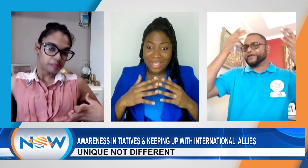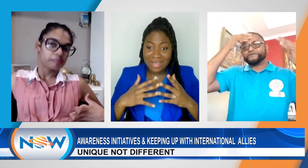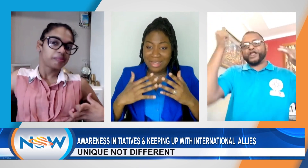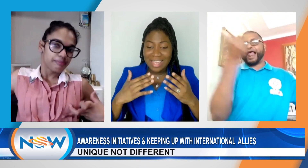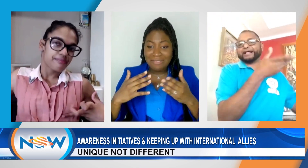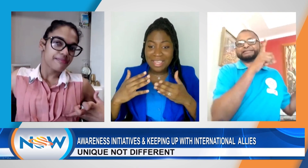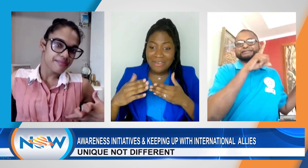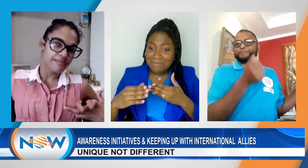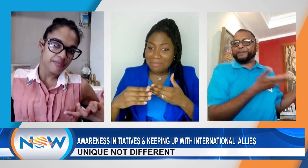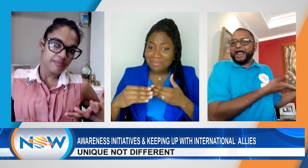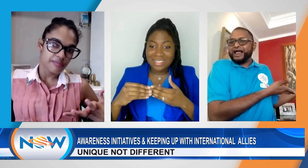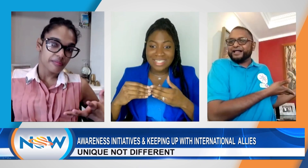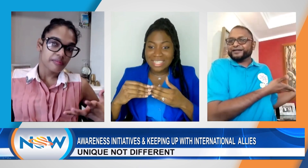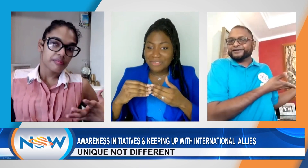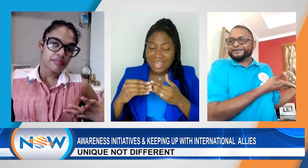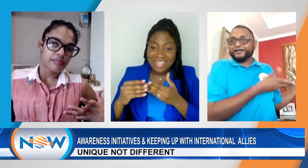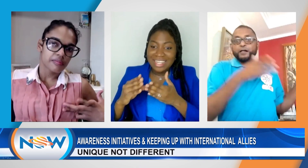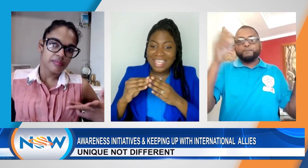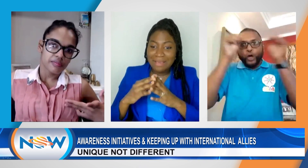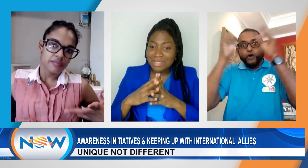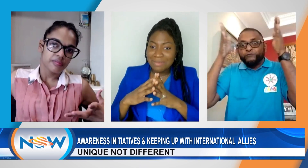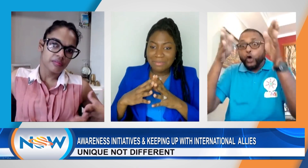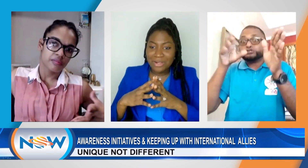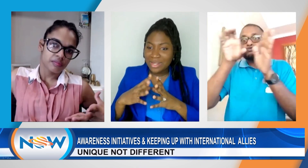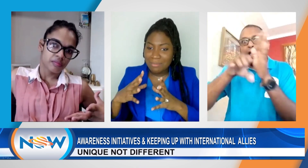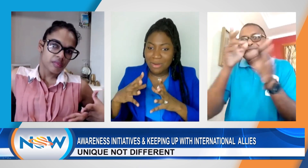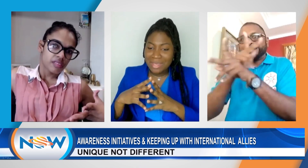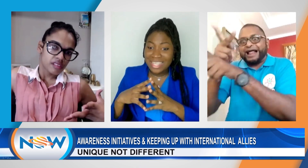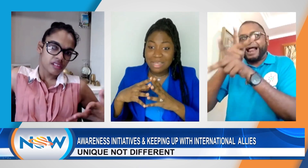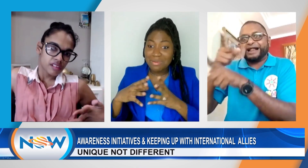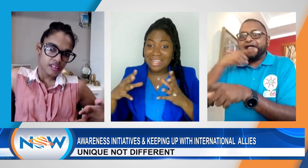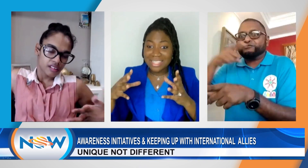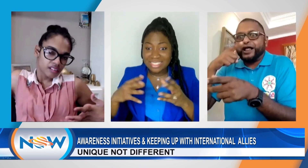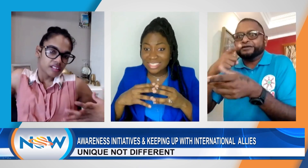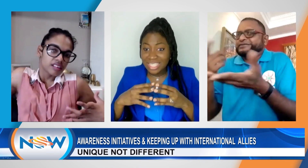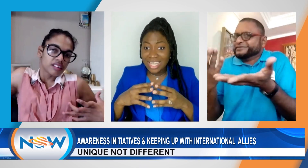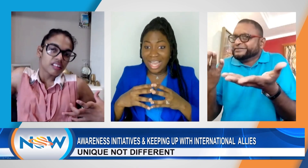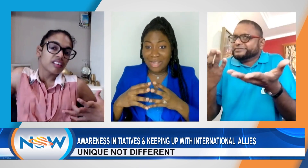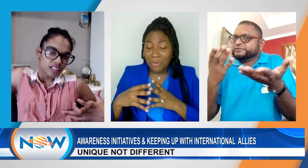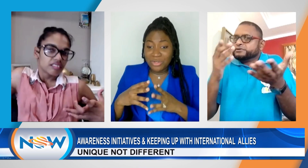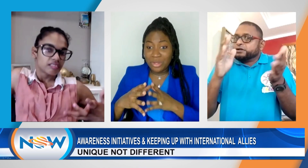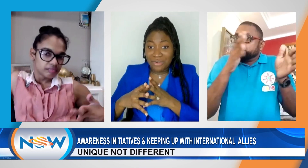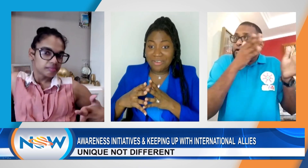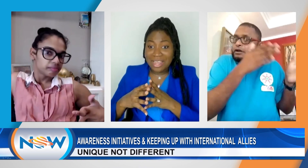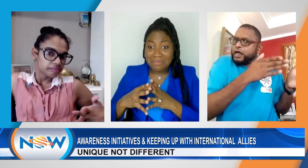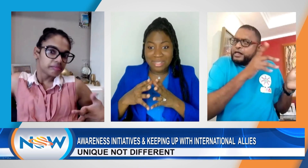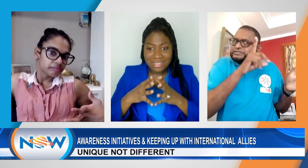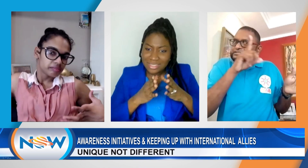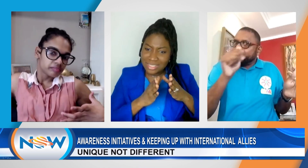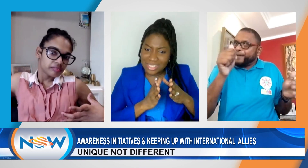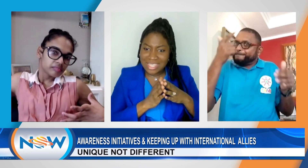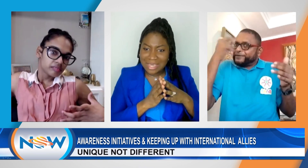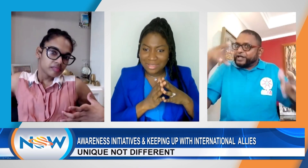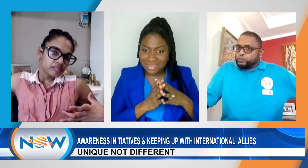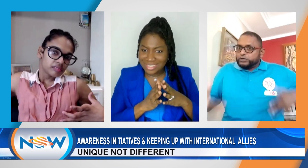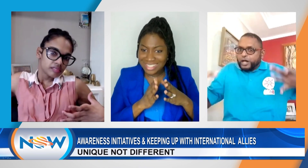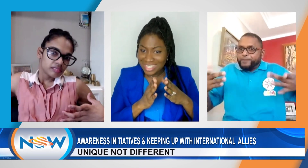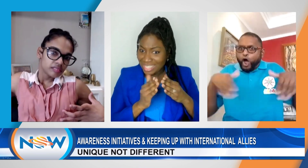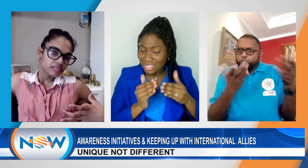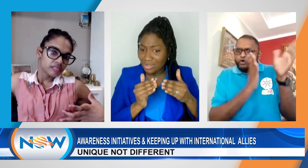you know, when you have hearing people and regularly able people going about making their plans, and what we're doing for crime, but the disabled, you